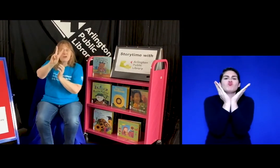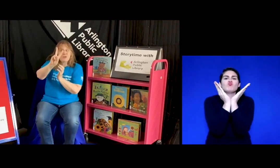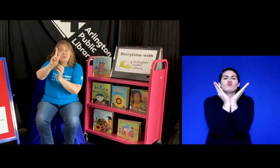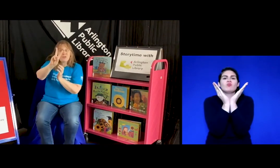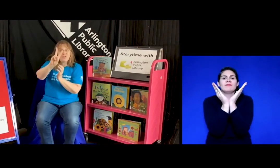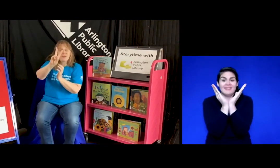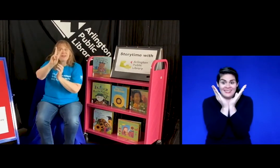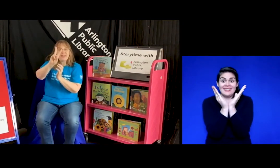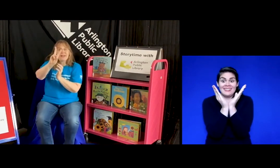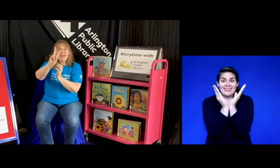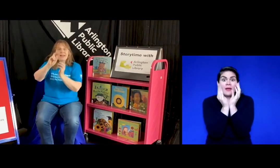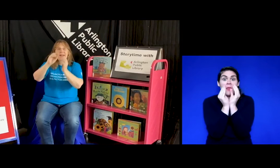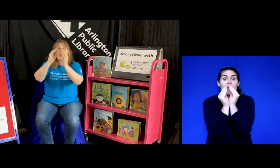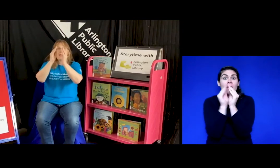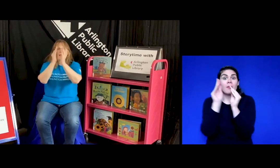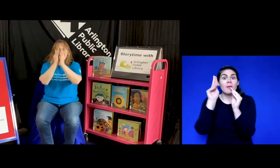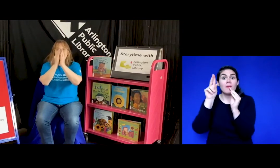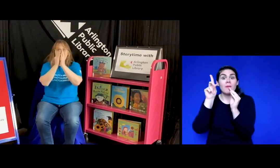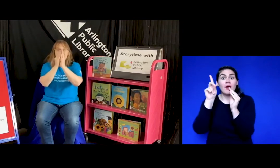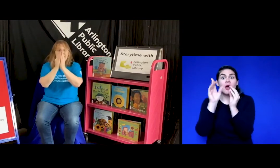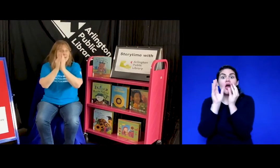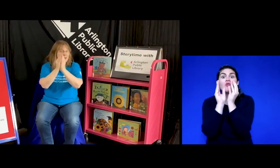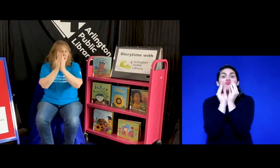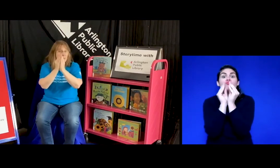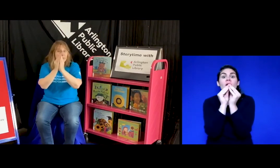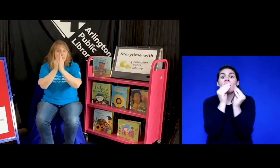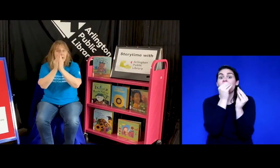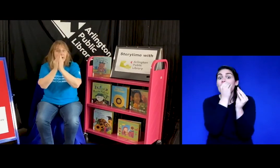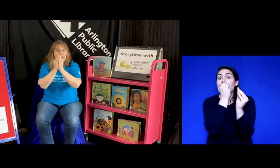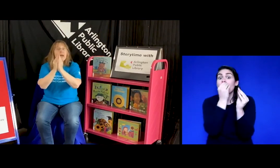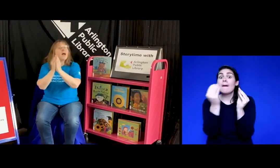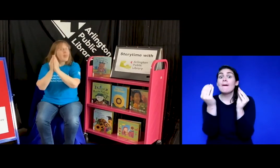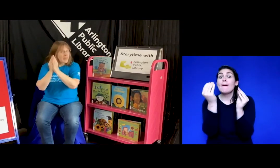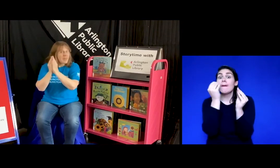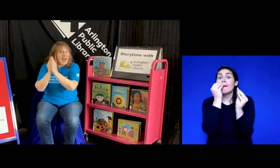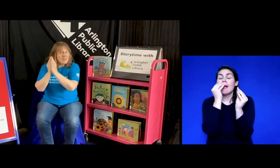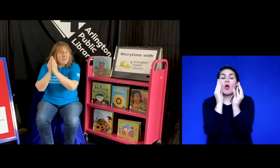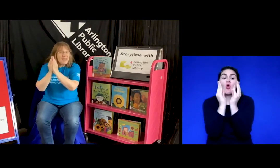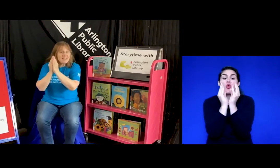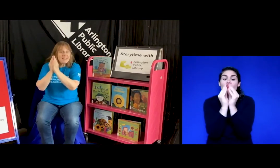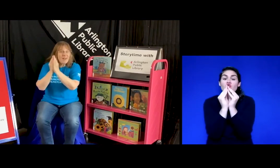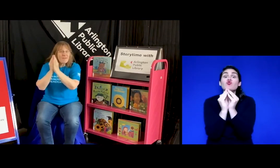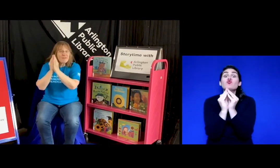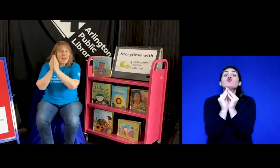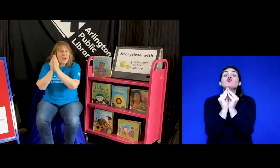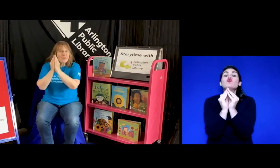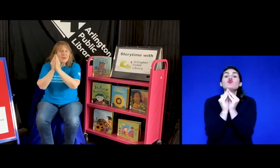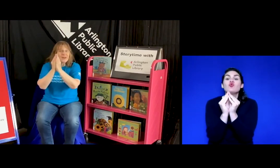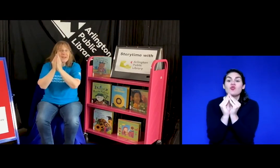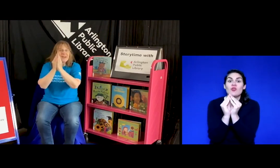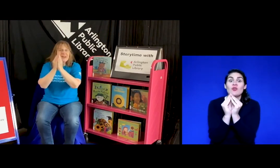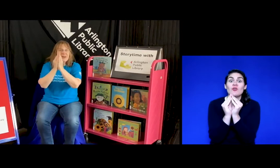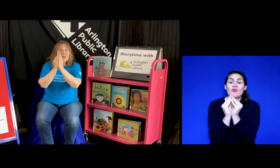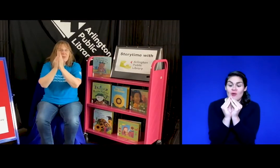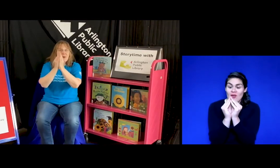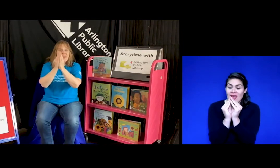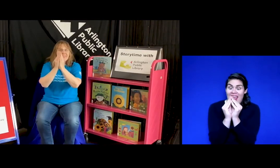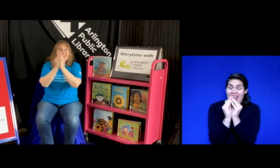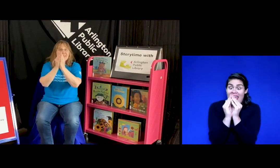here is a bud that makes it a flower watch it